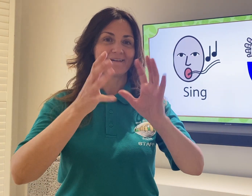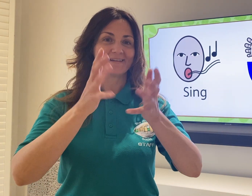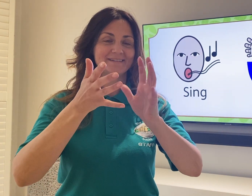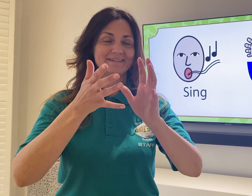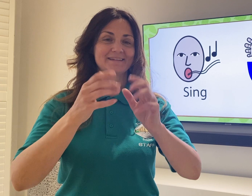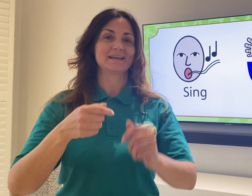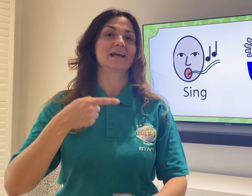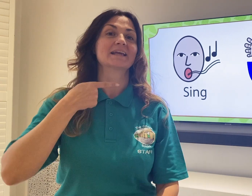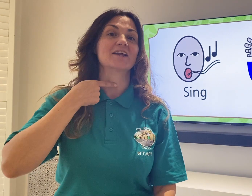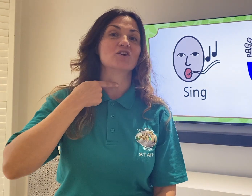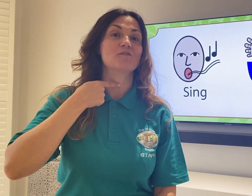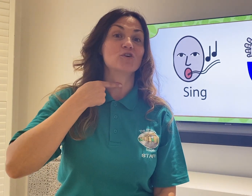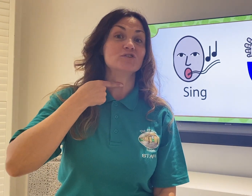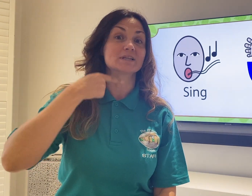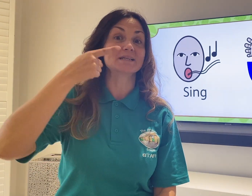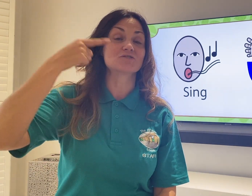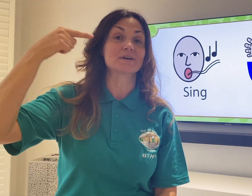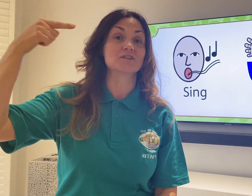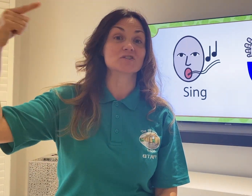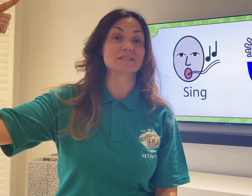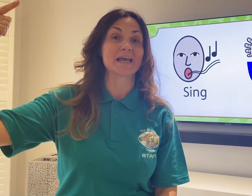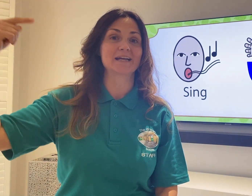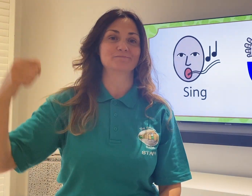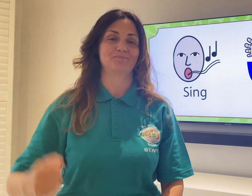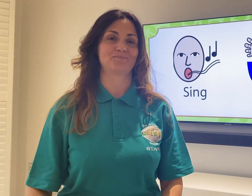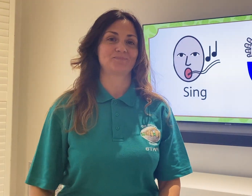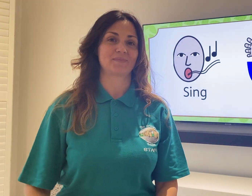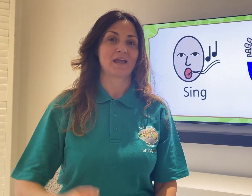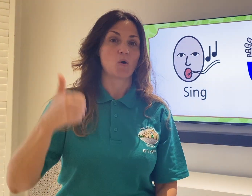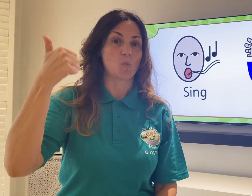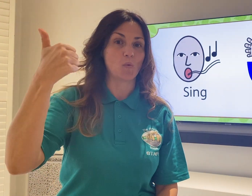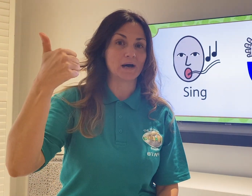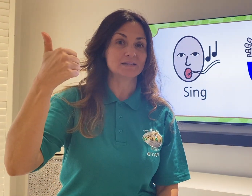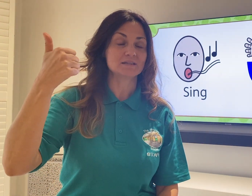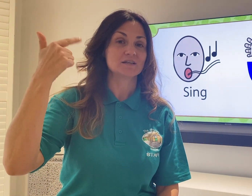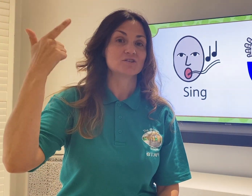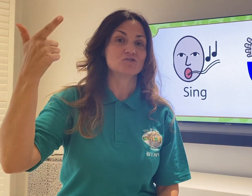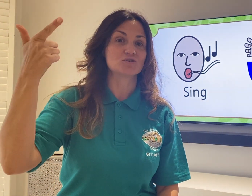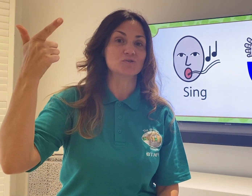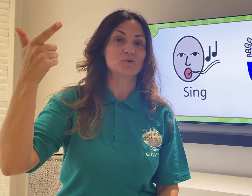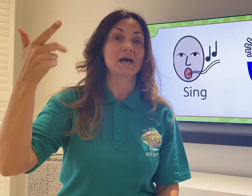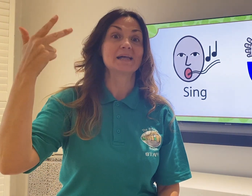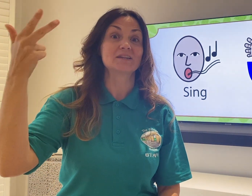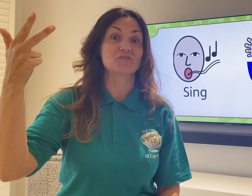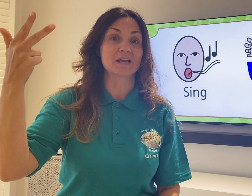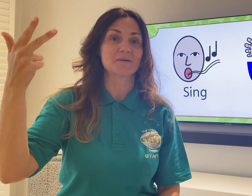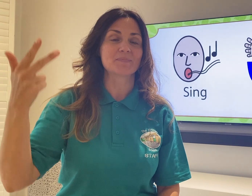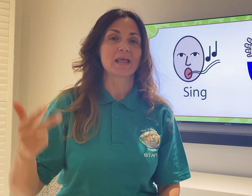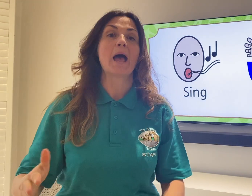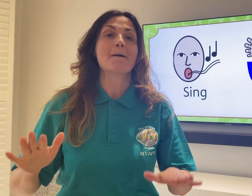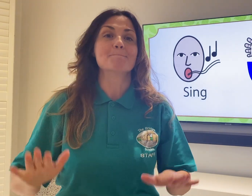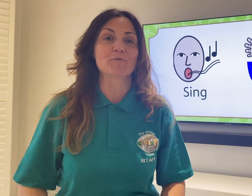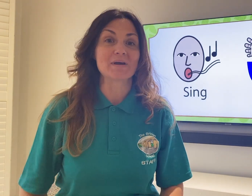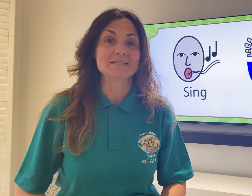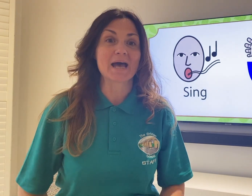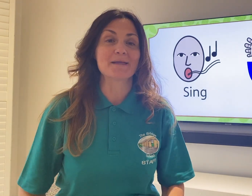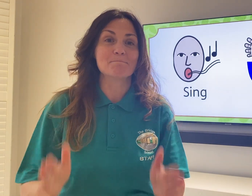and get your voices ready to sing. One, two, three. Bread and